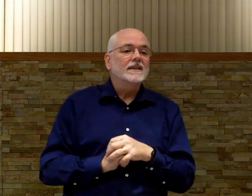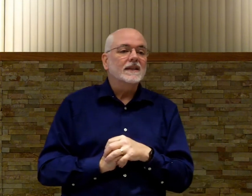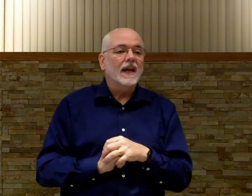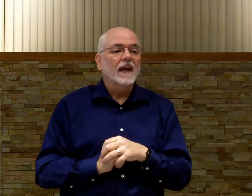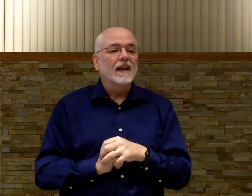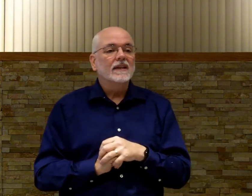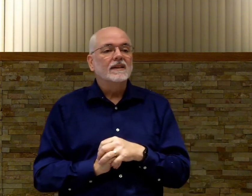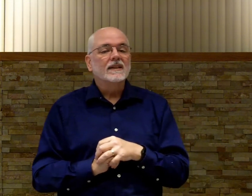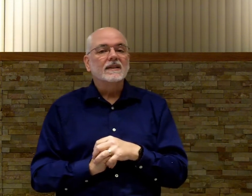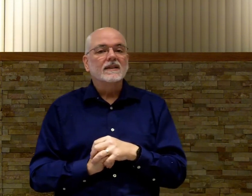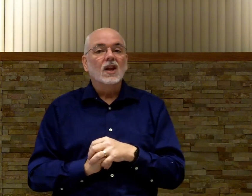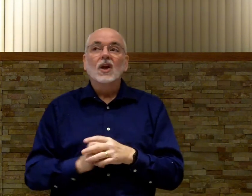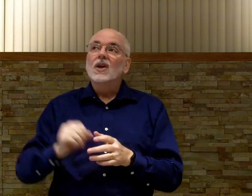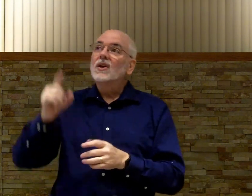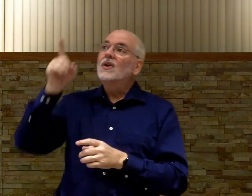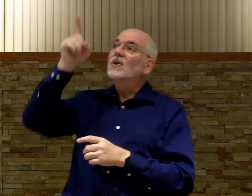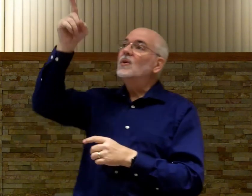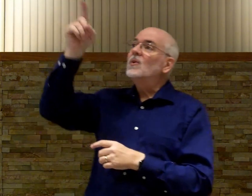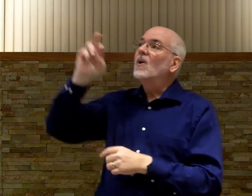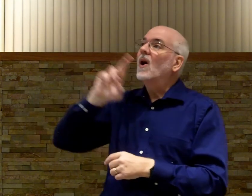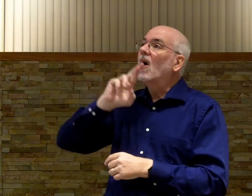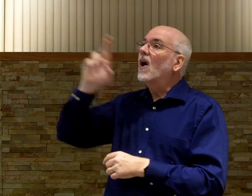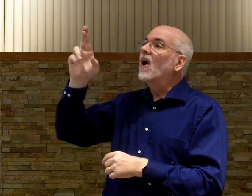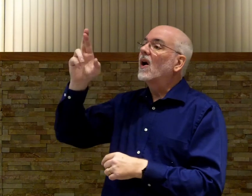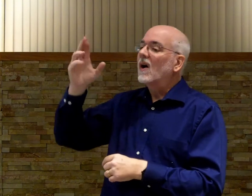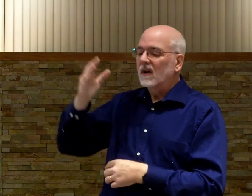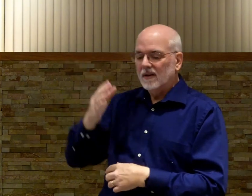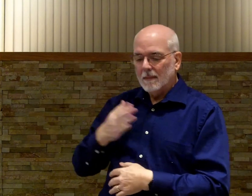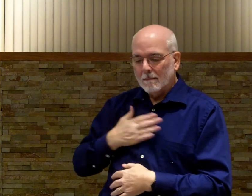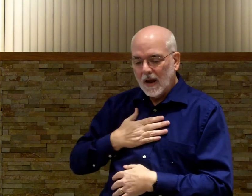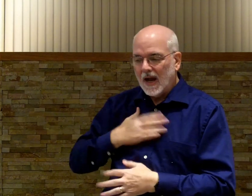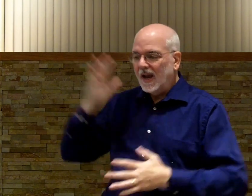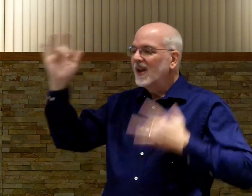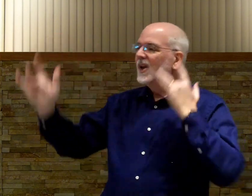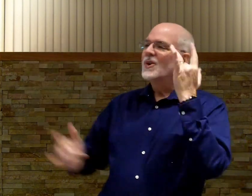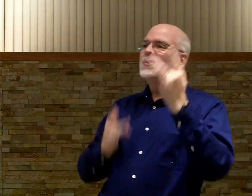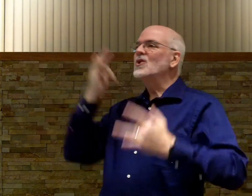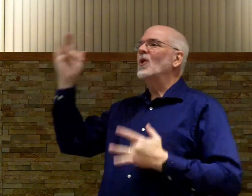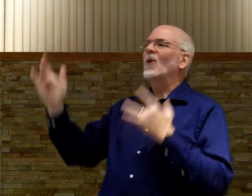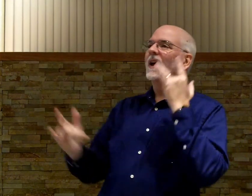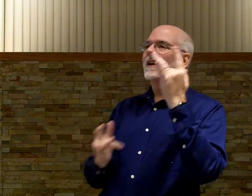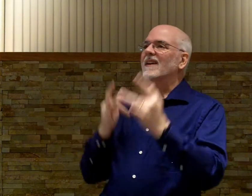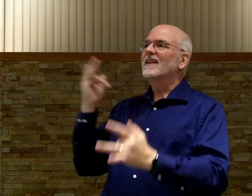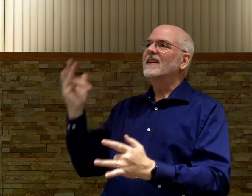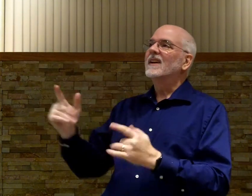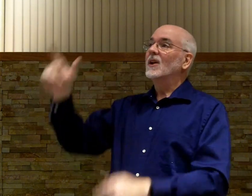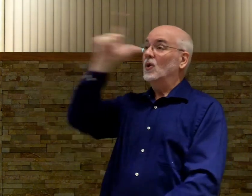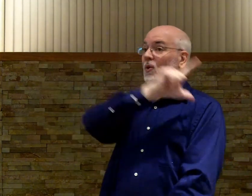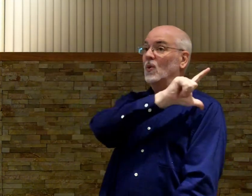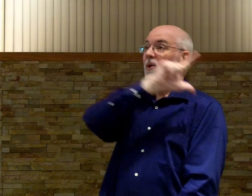say, you are my joy, Lord.